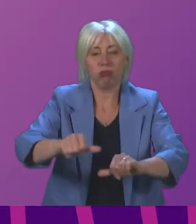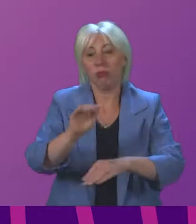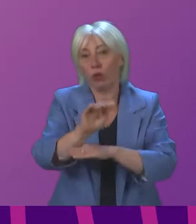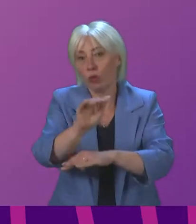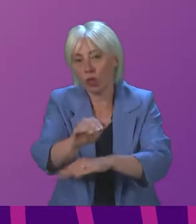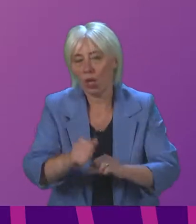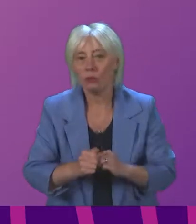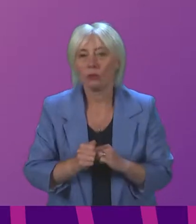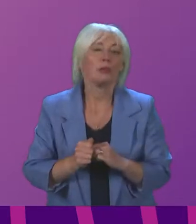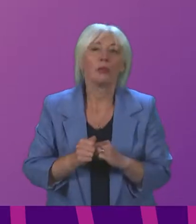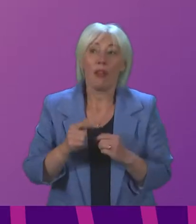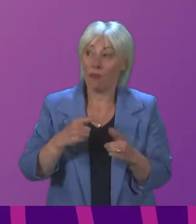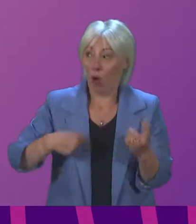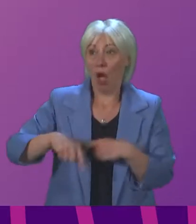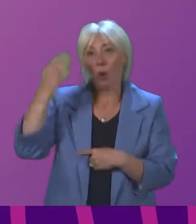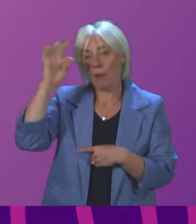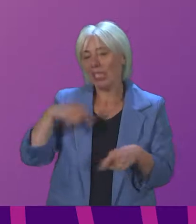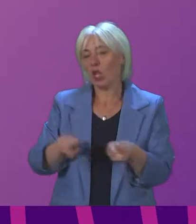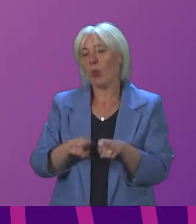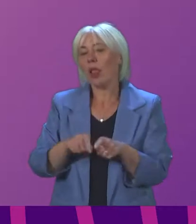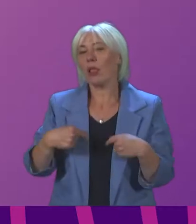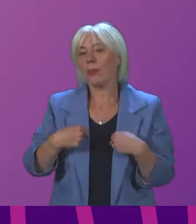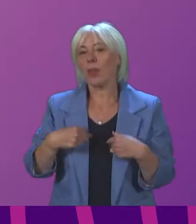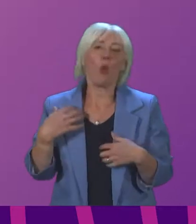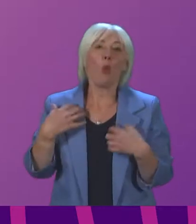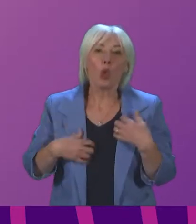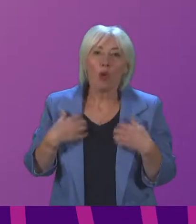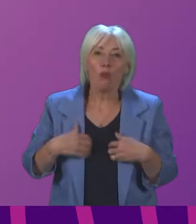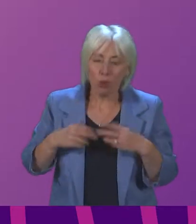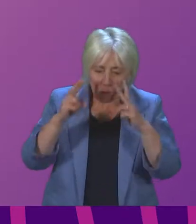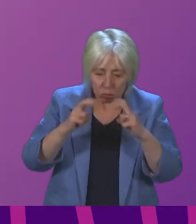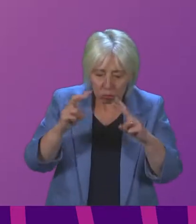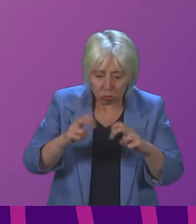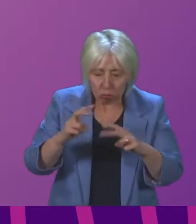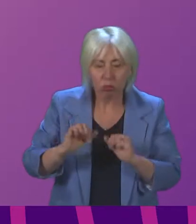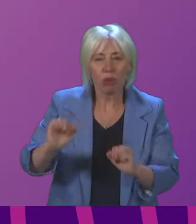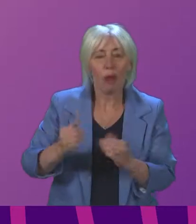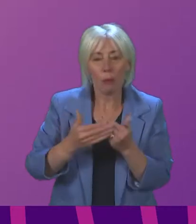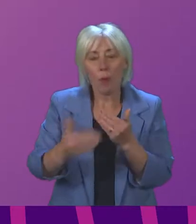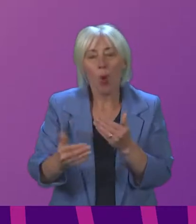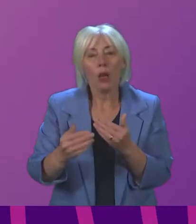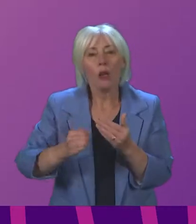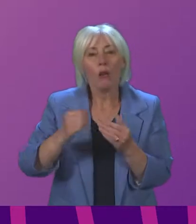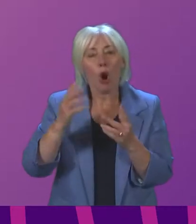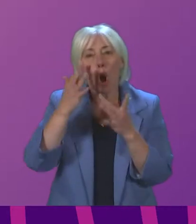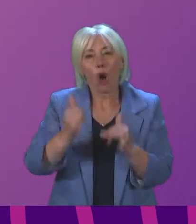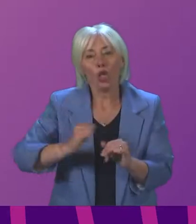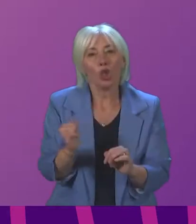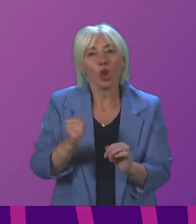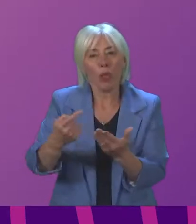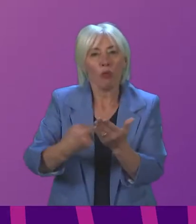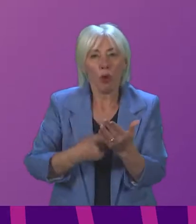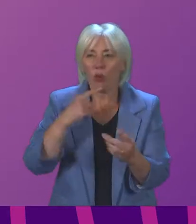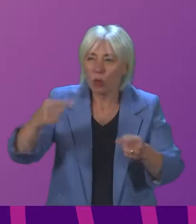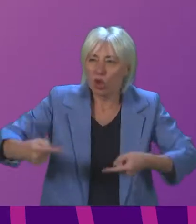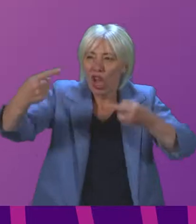as it will be for the committee. We look forward to scrutinising further Audit Scotland reports. We will challenge government directorates.